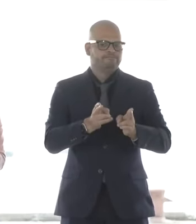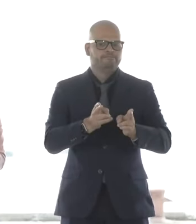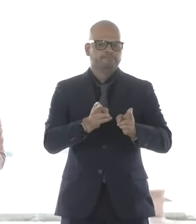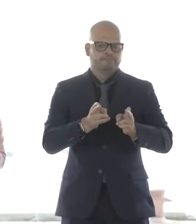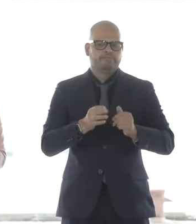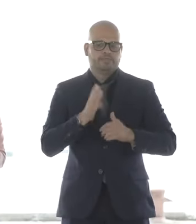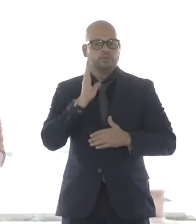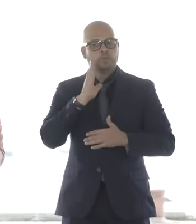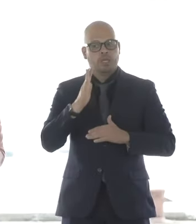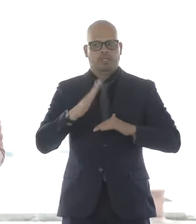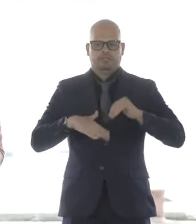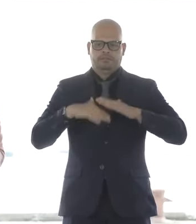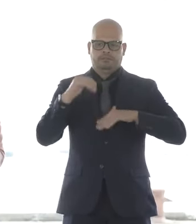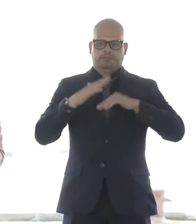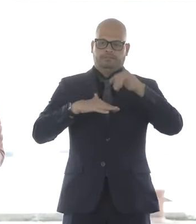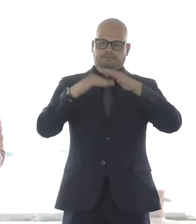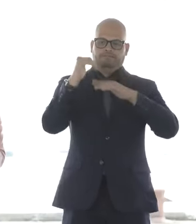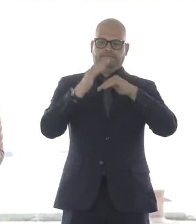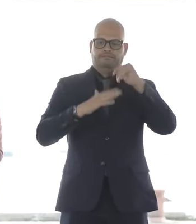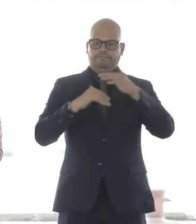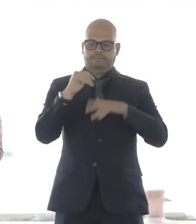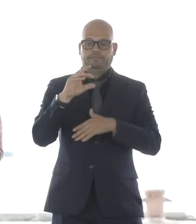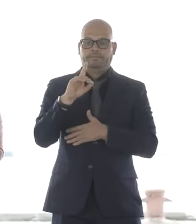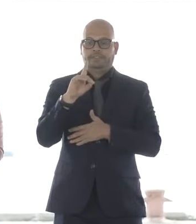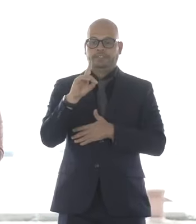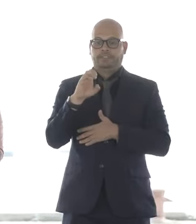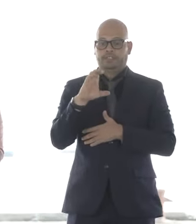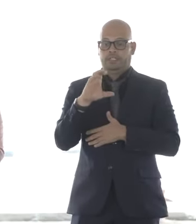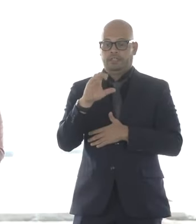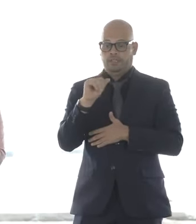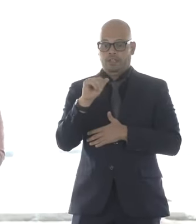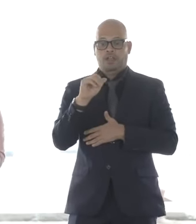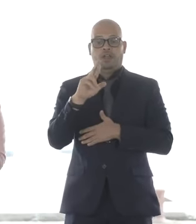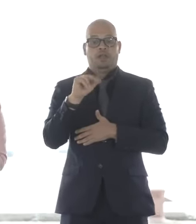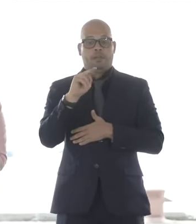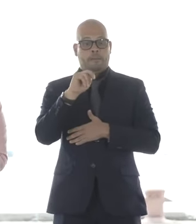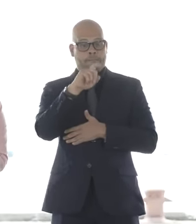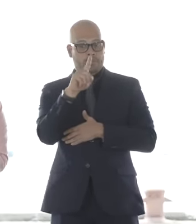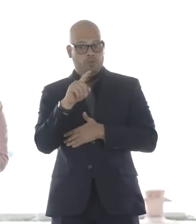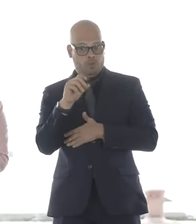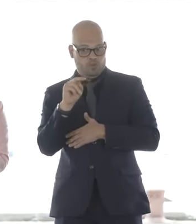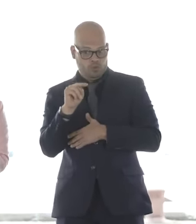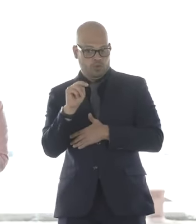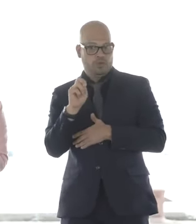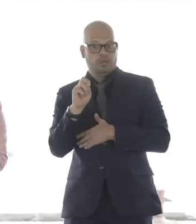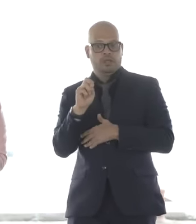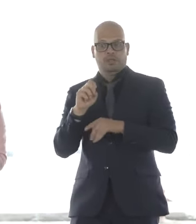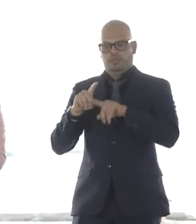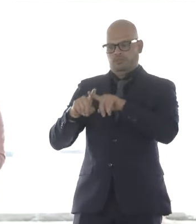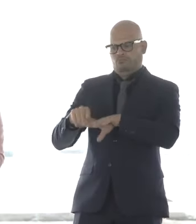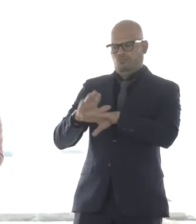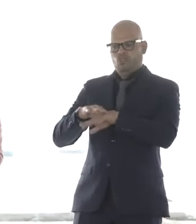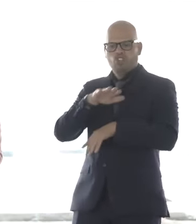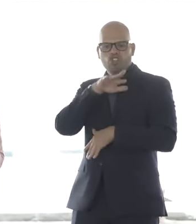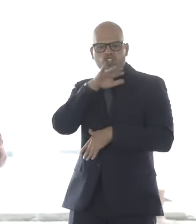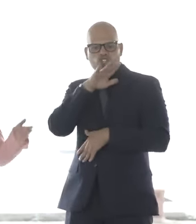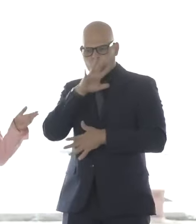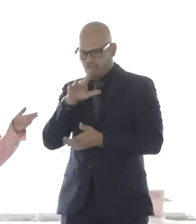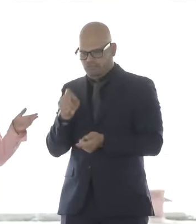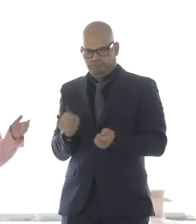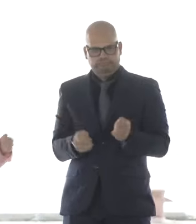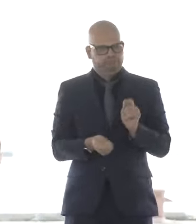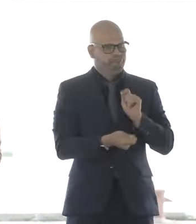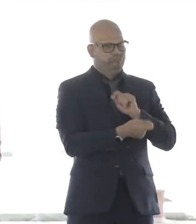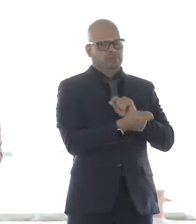transportation. And earlier this year, UMass Amherst was chosen by the U.S. of Energy to establish,